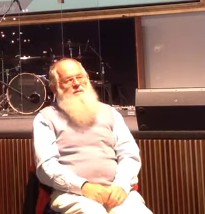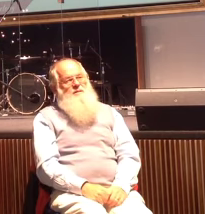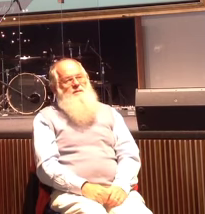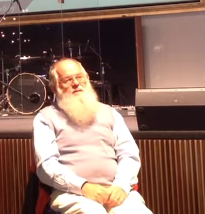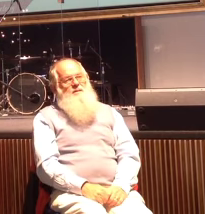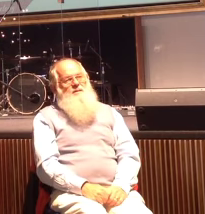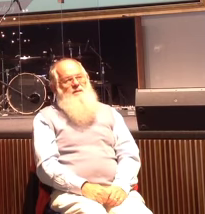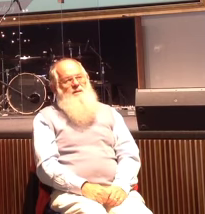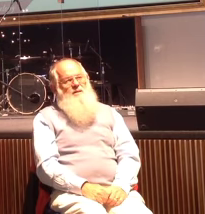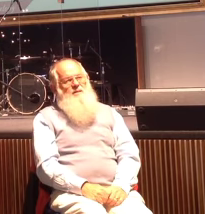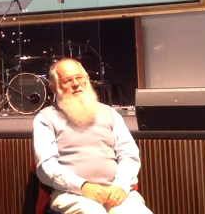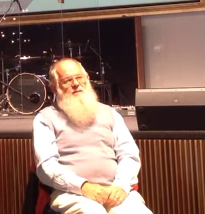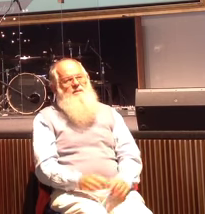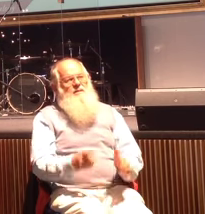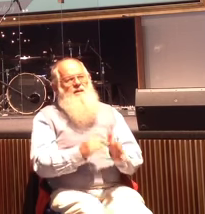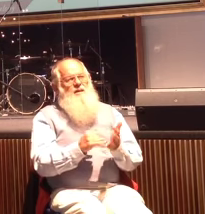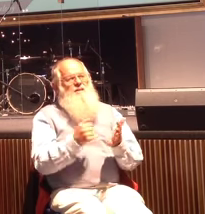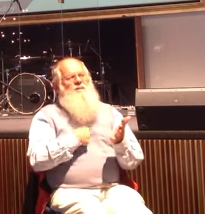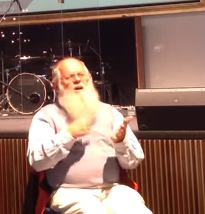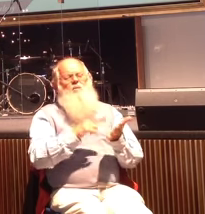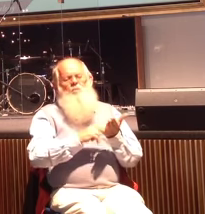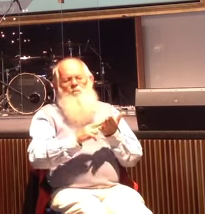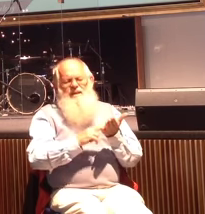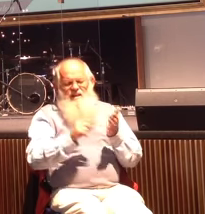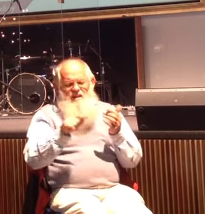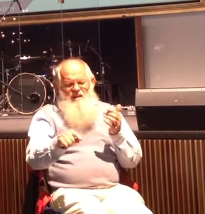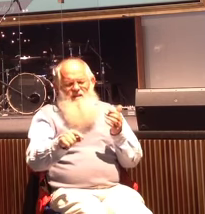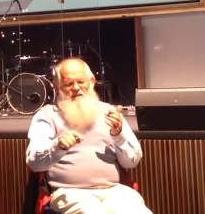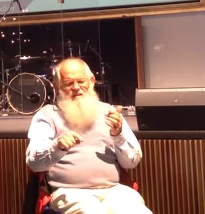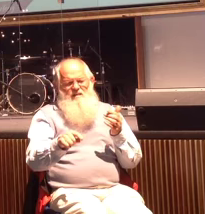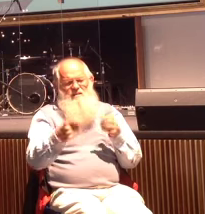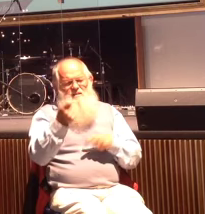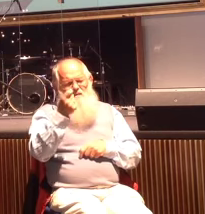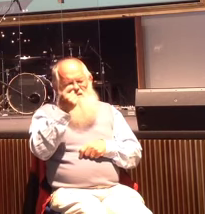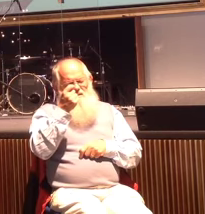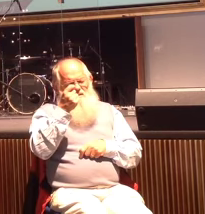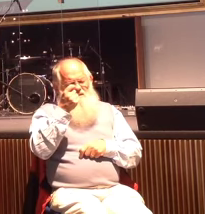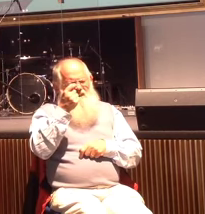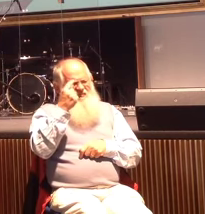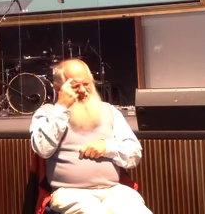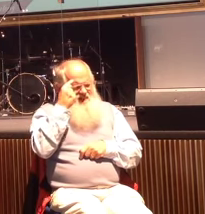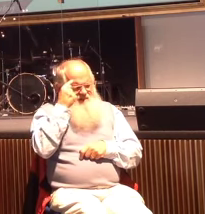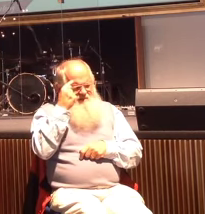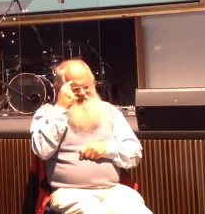As I read that, I just became consumed with verse 37.